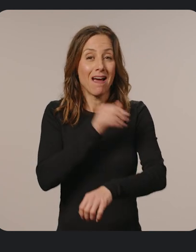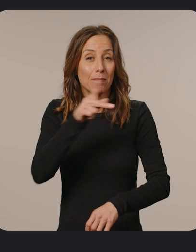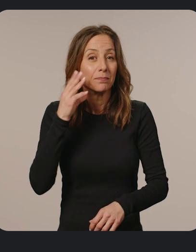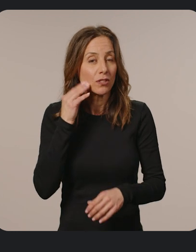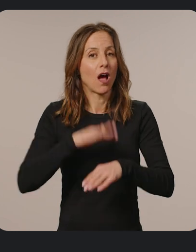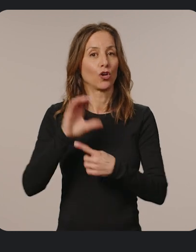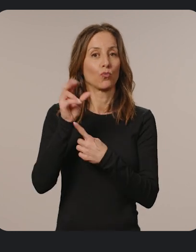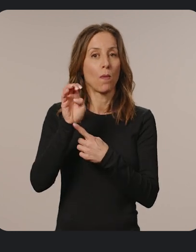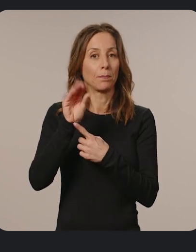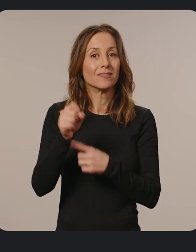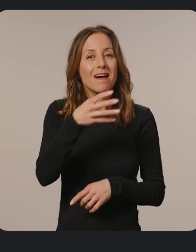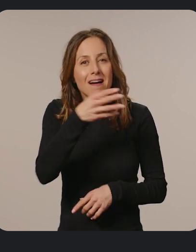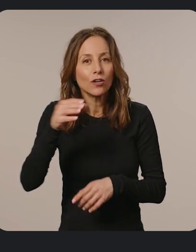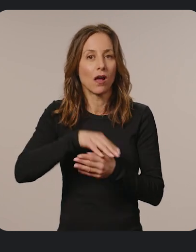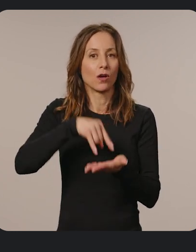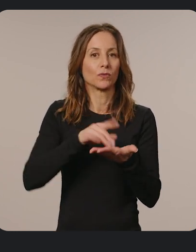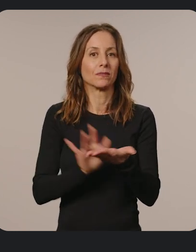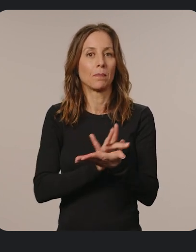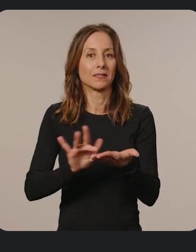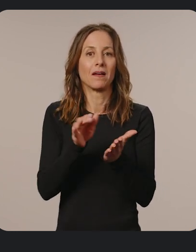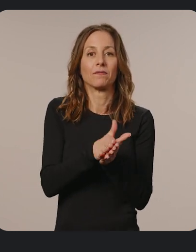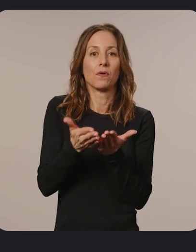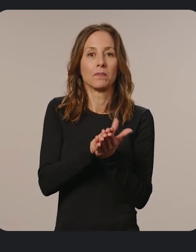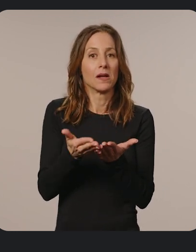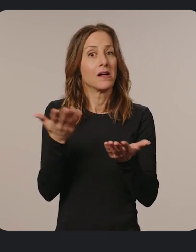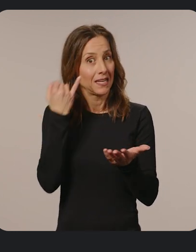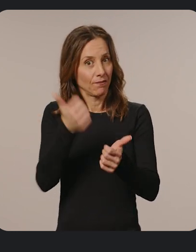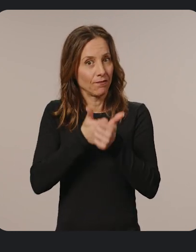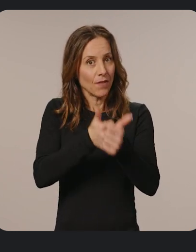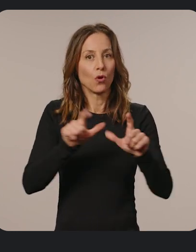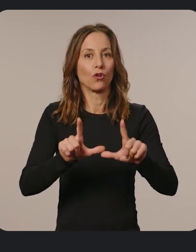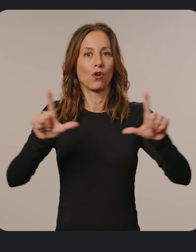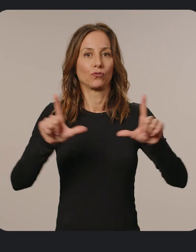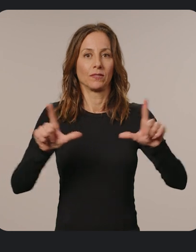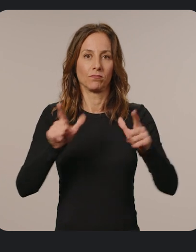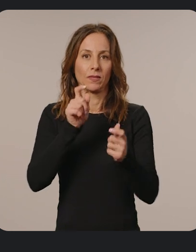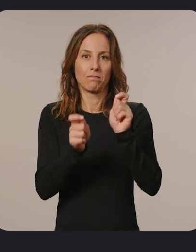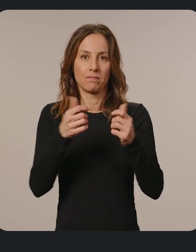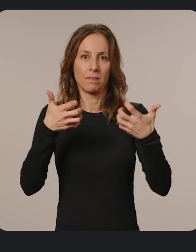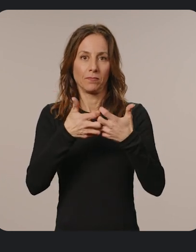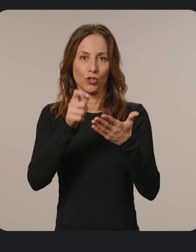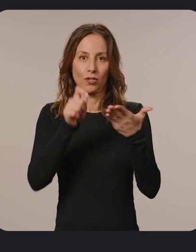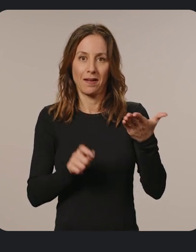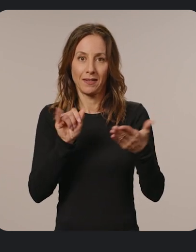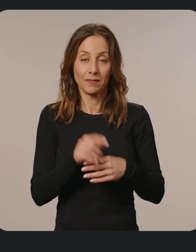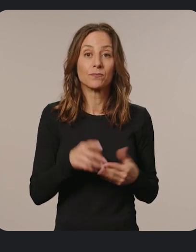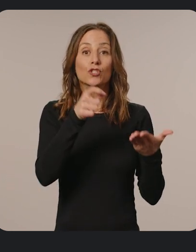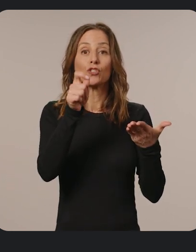and on Android tablets and foldables by following the large screen compatibility checklist. The checklist